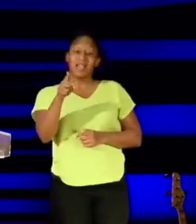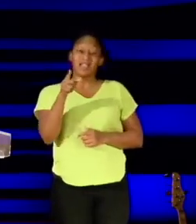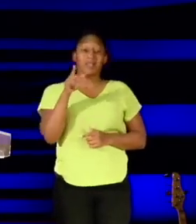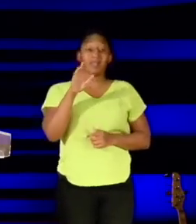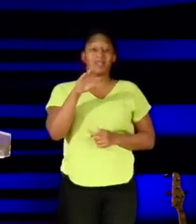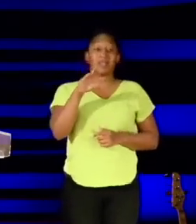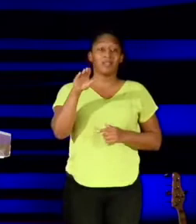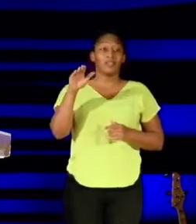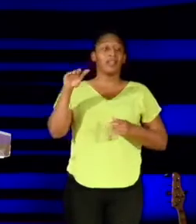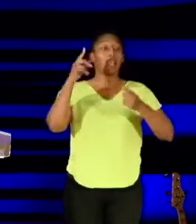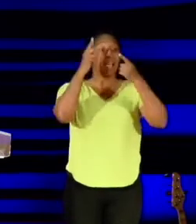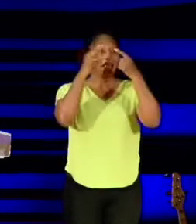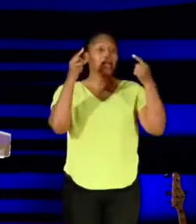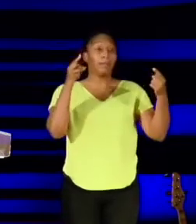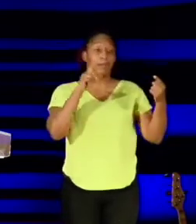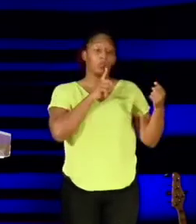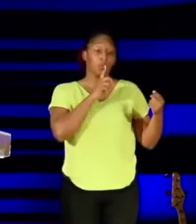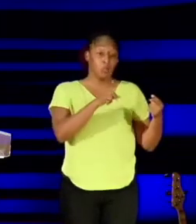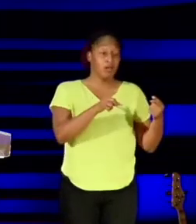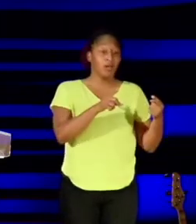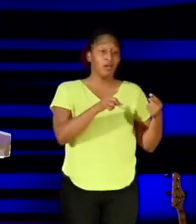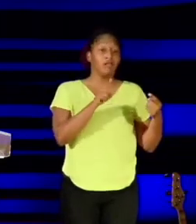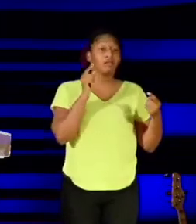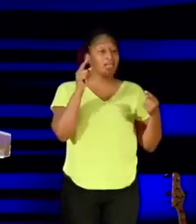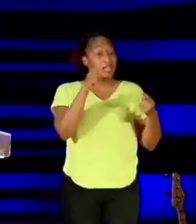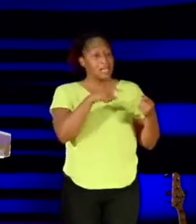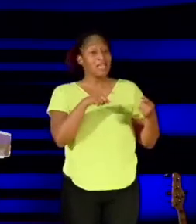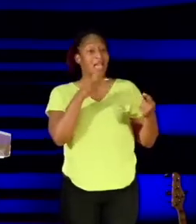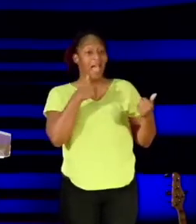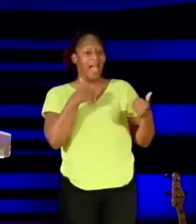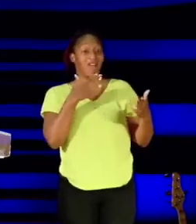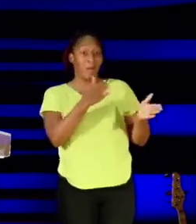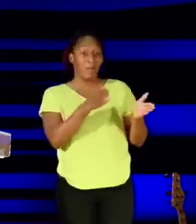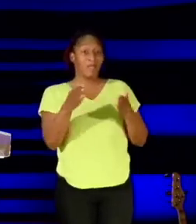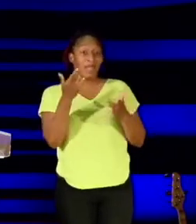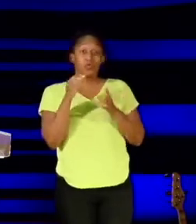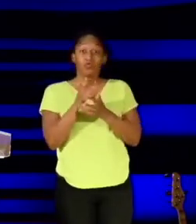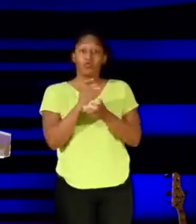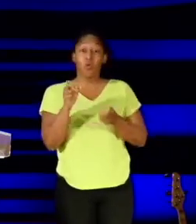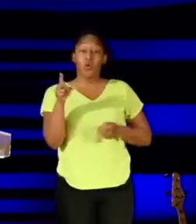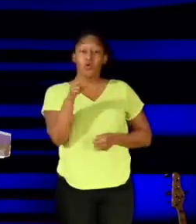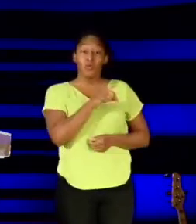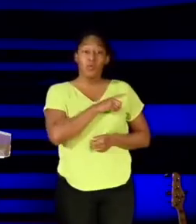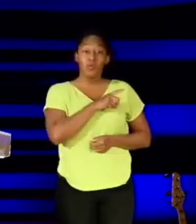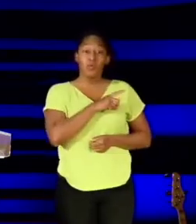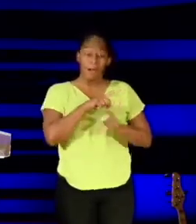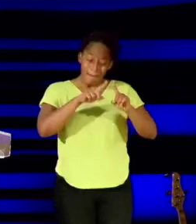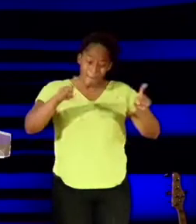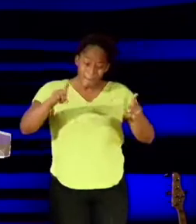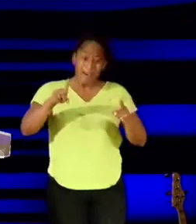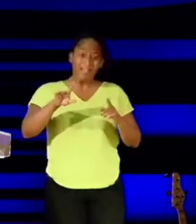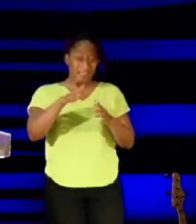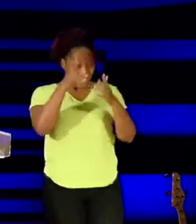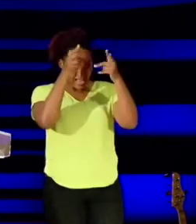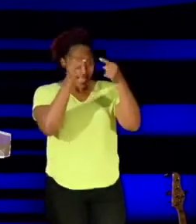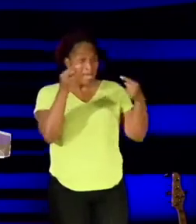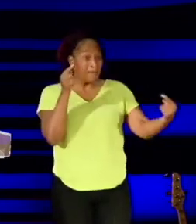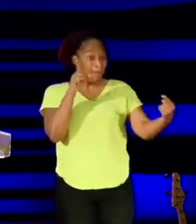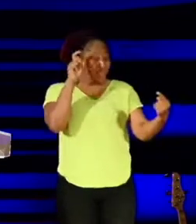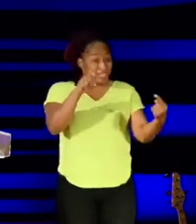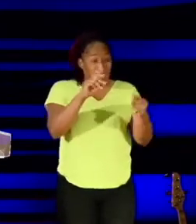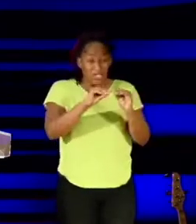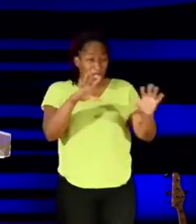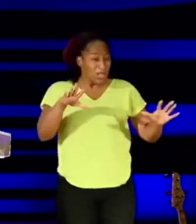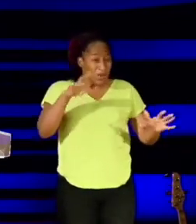real with a very real plan to destroy you. But the enemy needs to clearly recognize